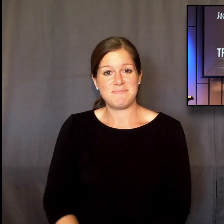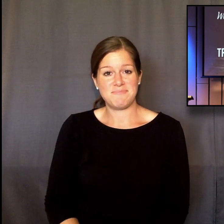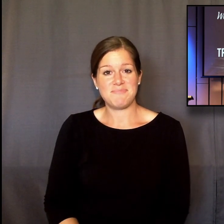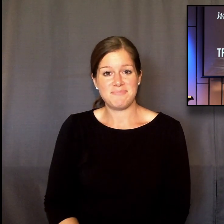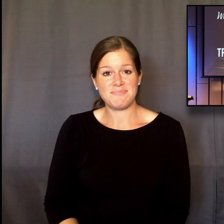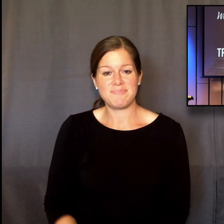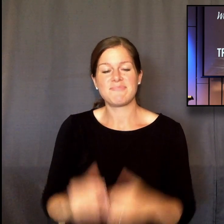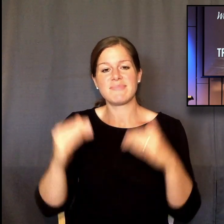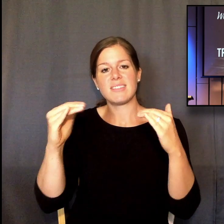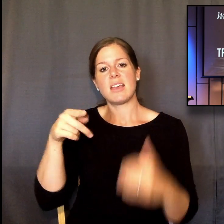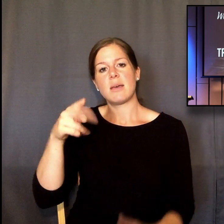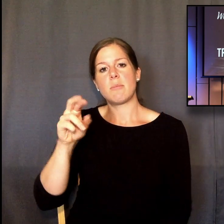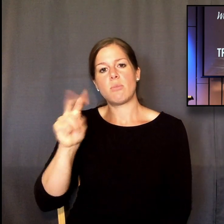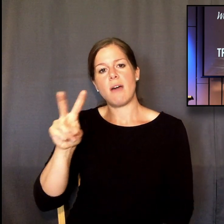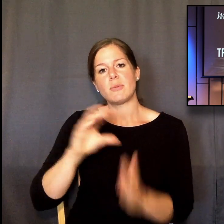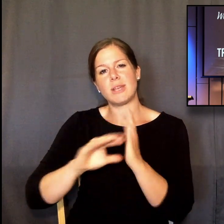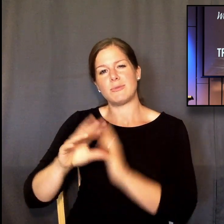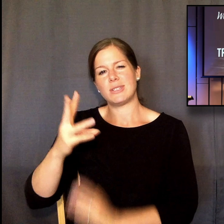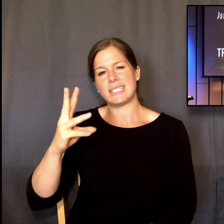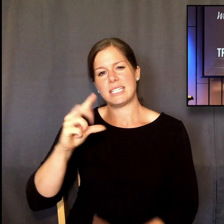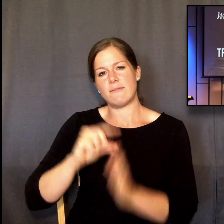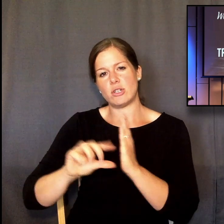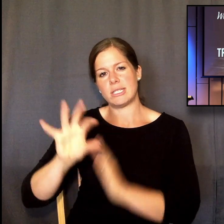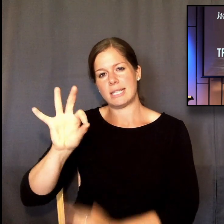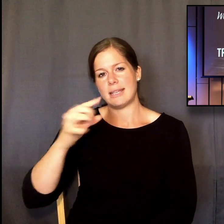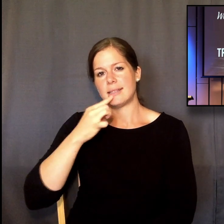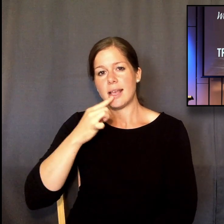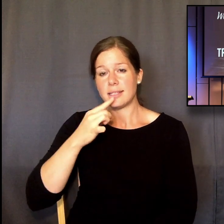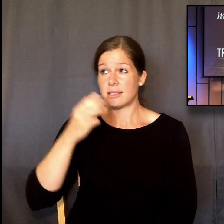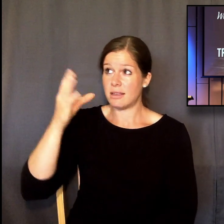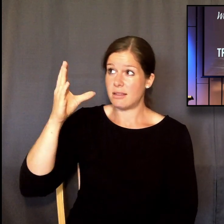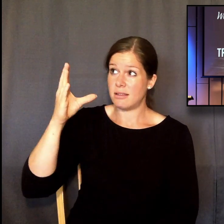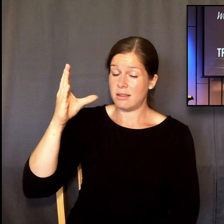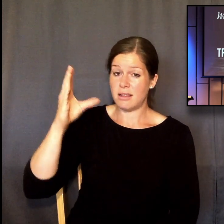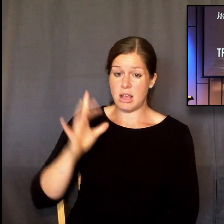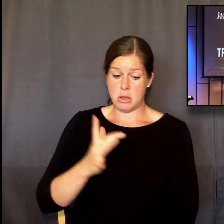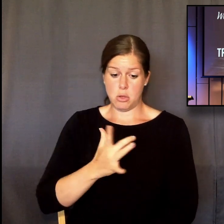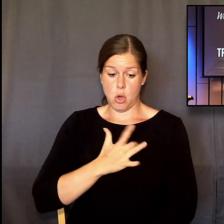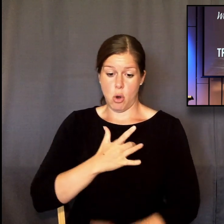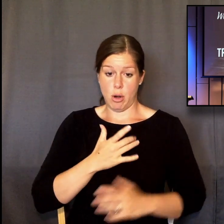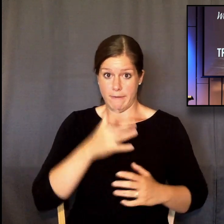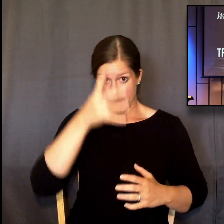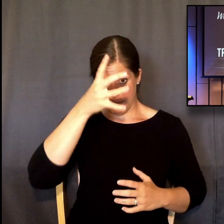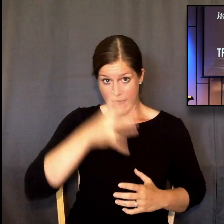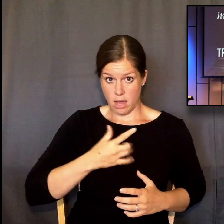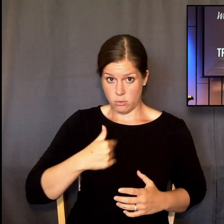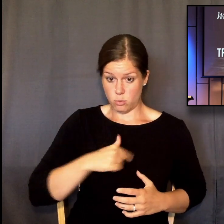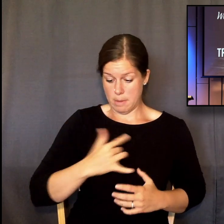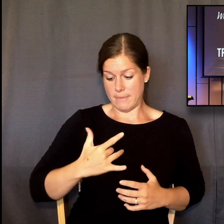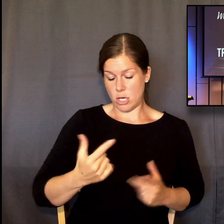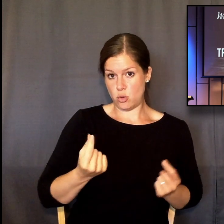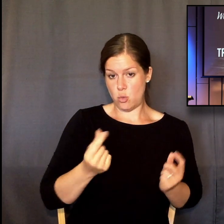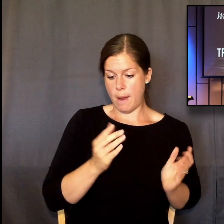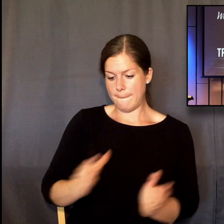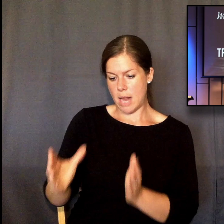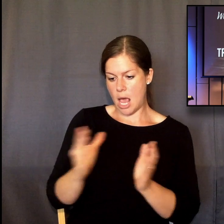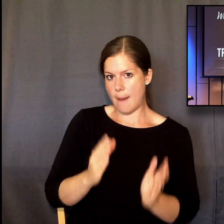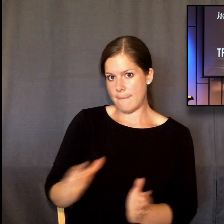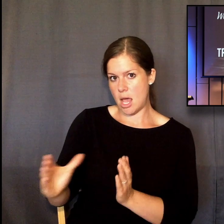Proverbs 16 9. heart of man plans his way, but the Lord establishes his steps. Did you see that? It says that though